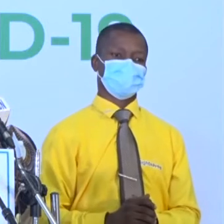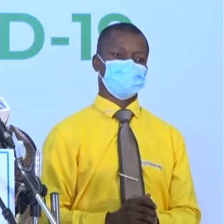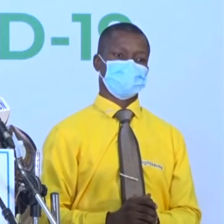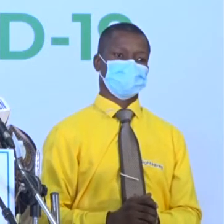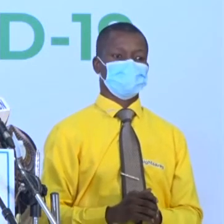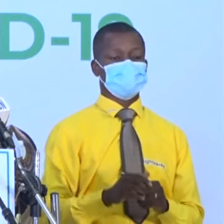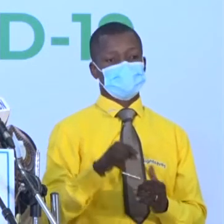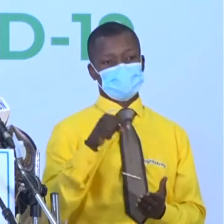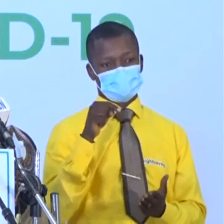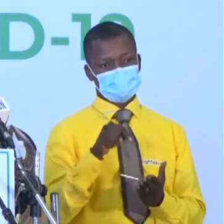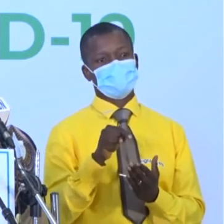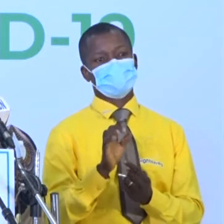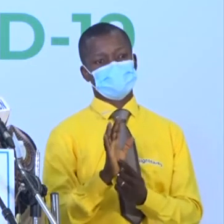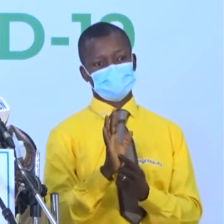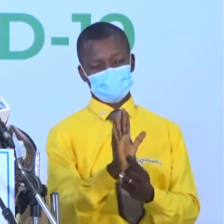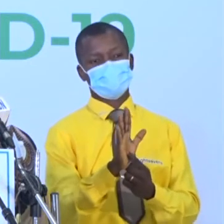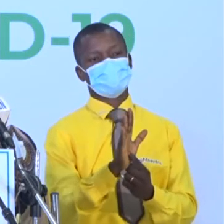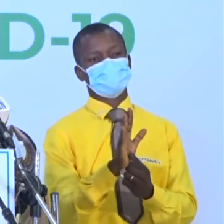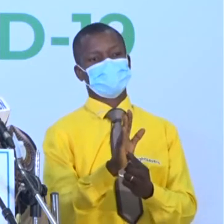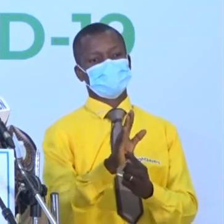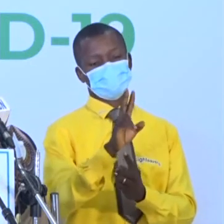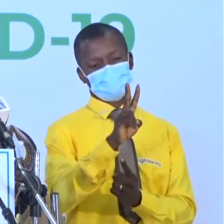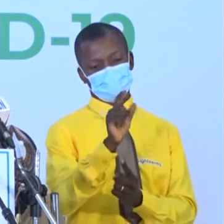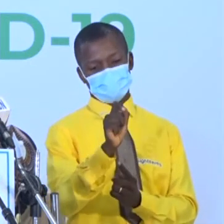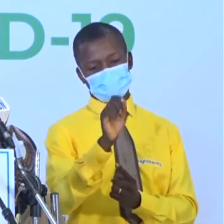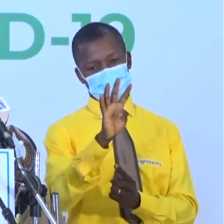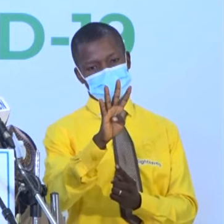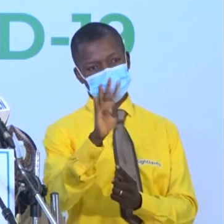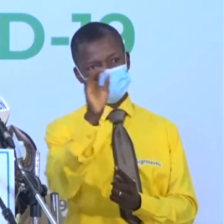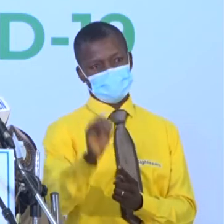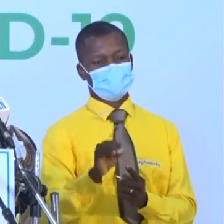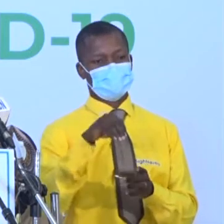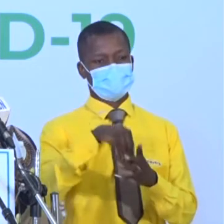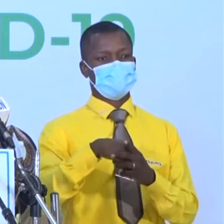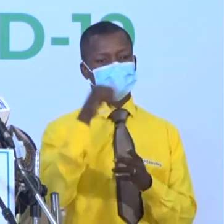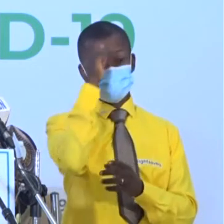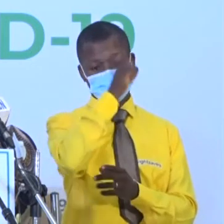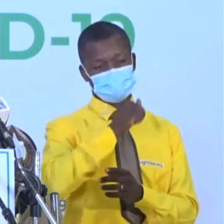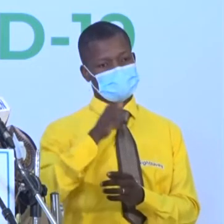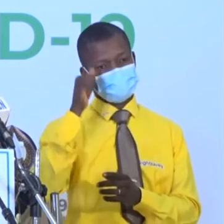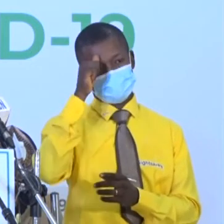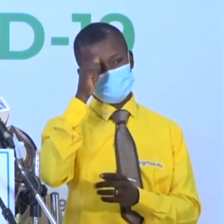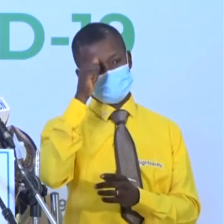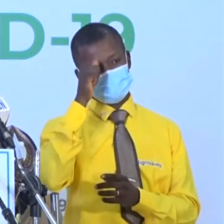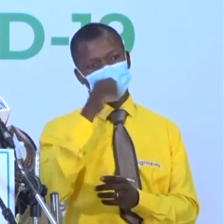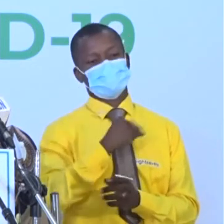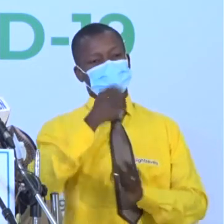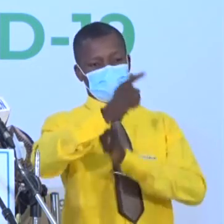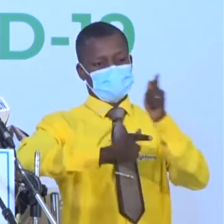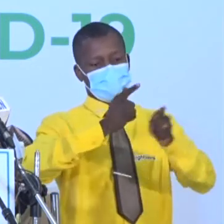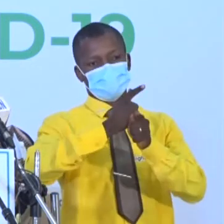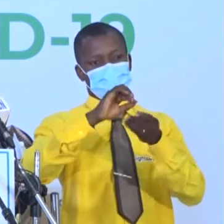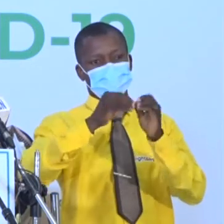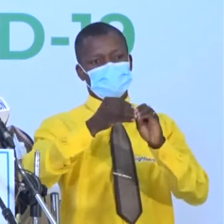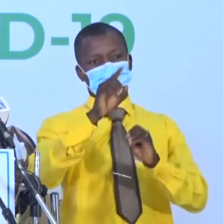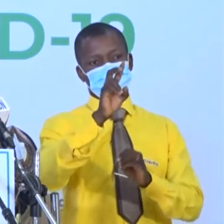This is less than the case fatality rate of 2.4% in Africa, and global rate of